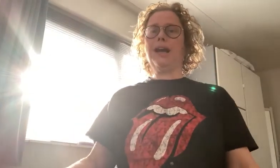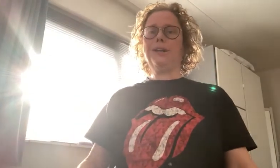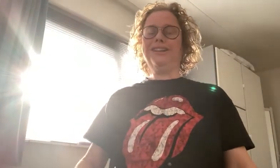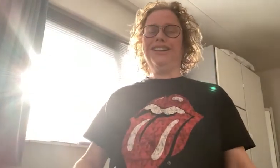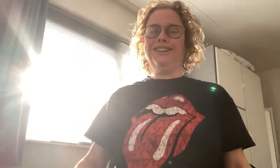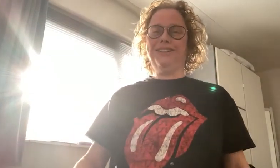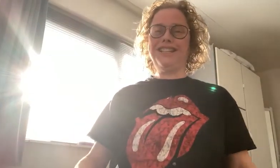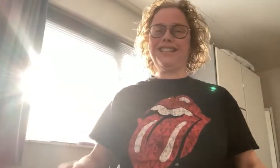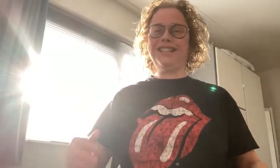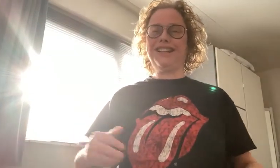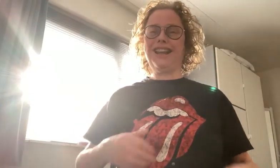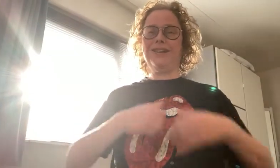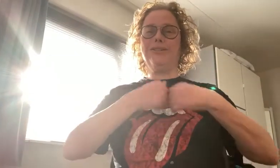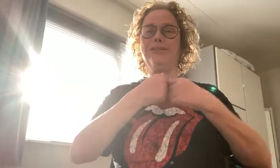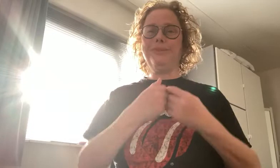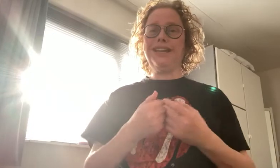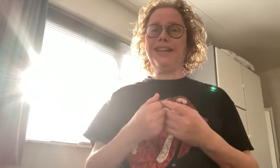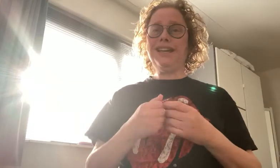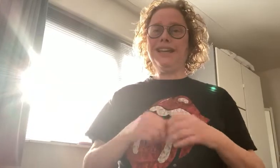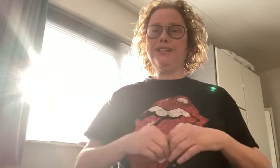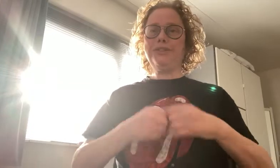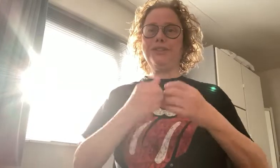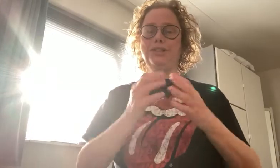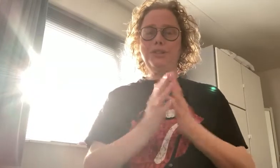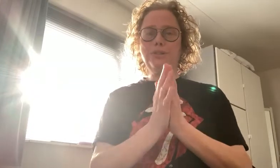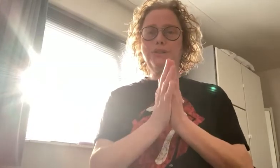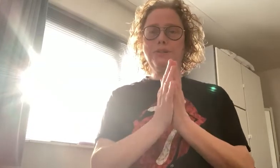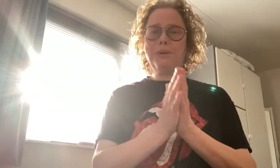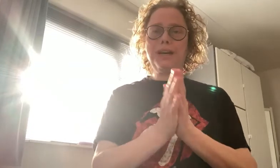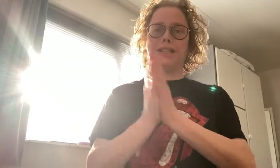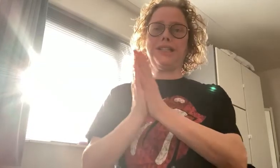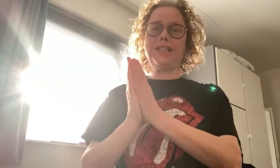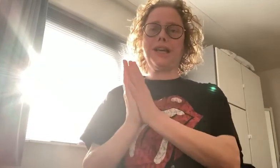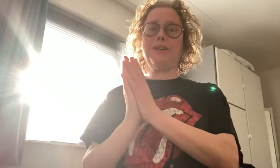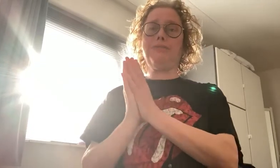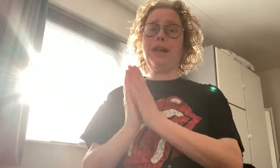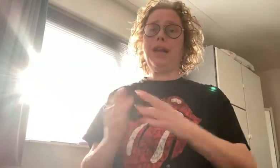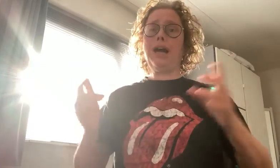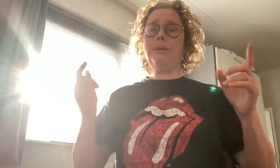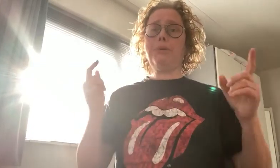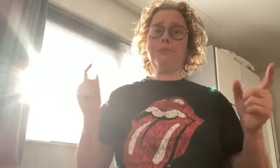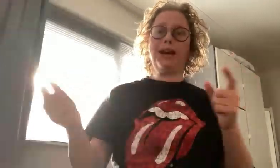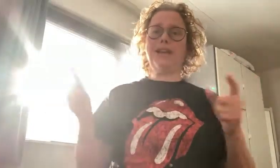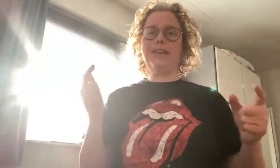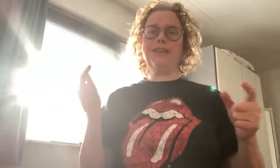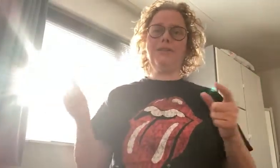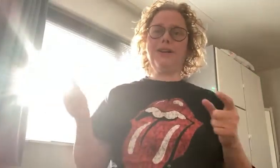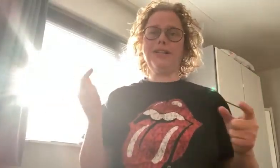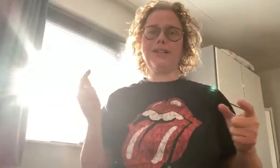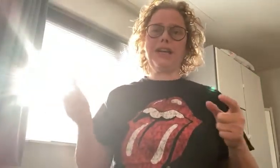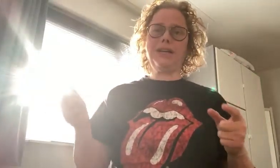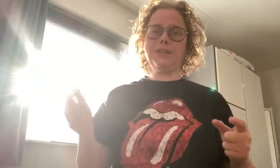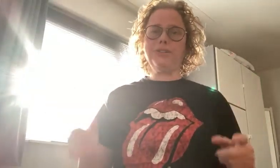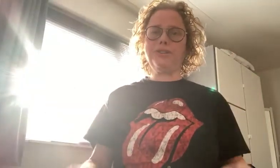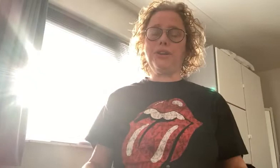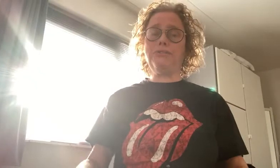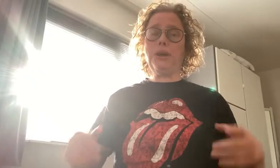Please allow me to introduce myself. I'm a man, what else, of